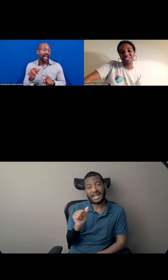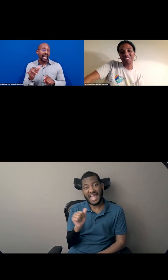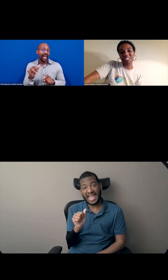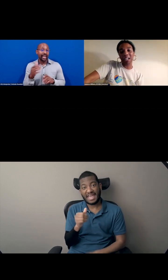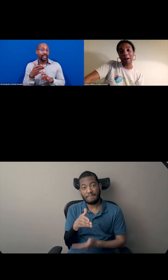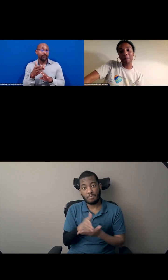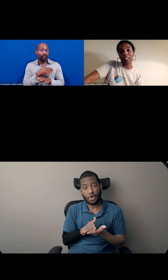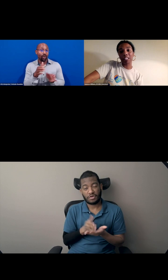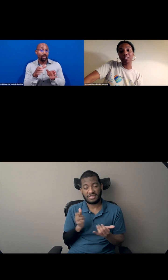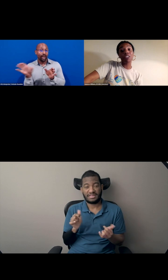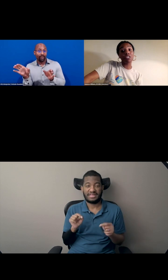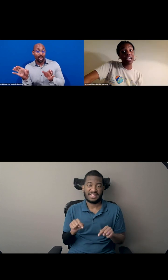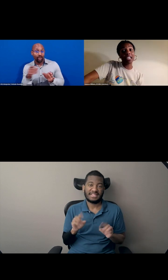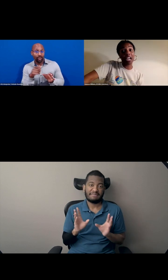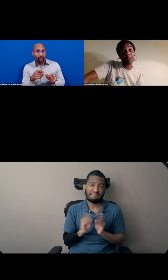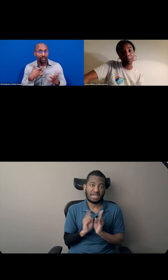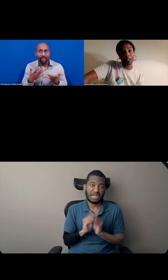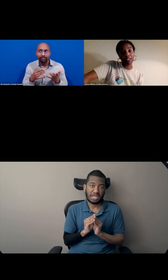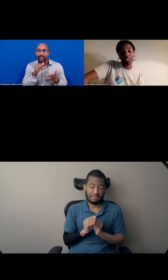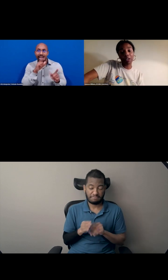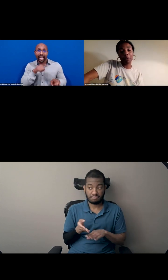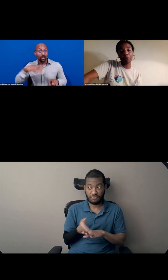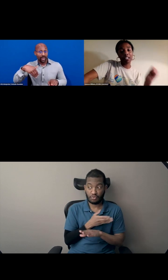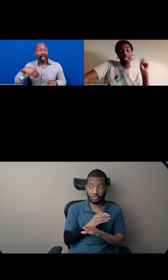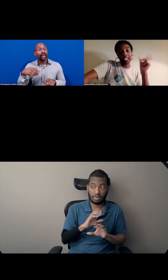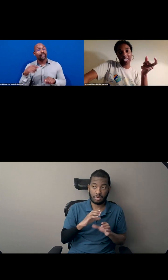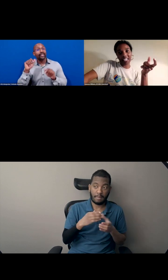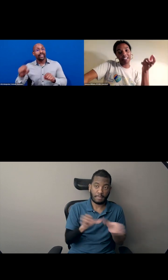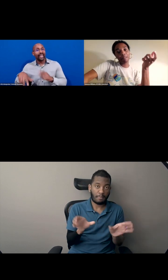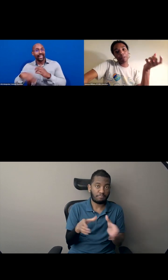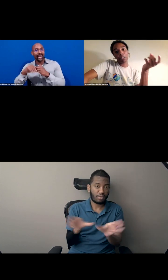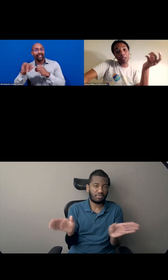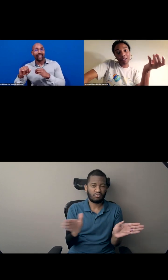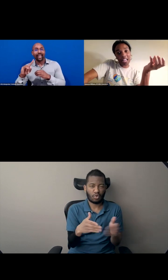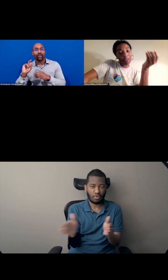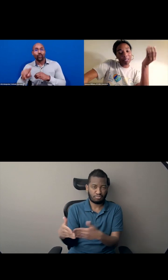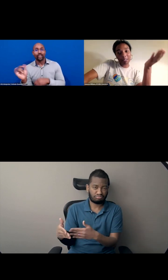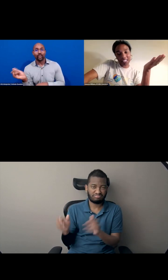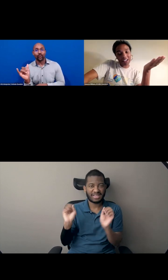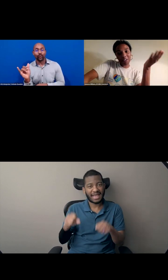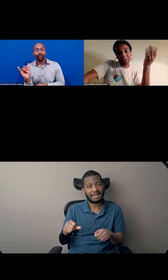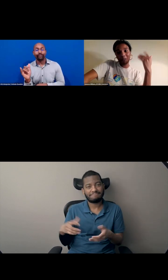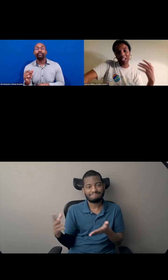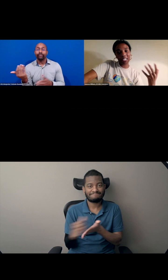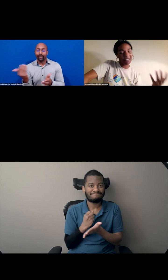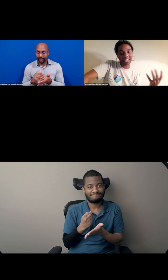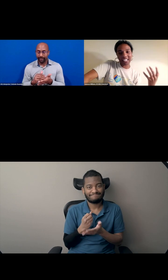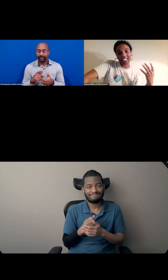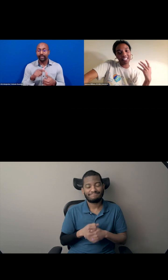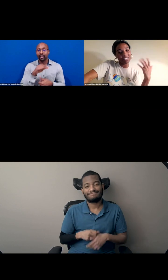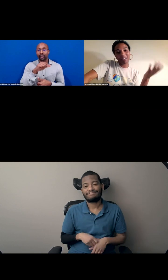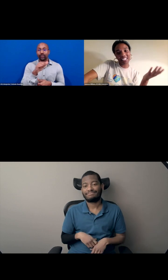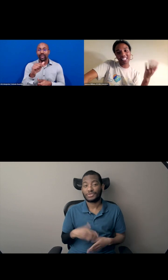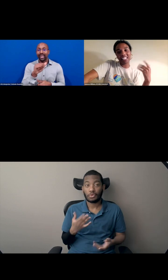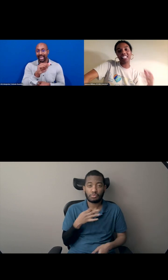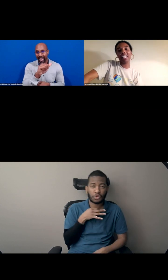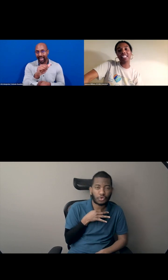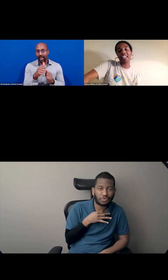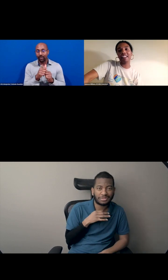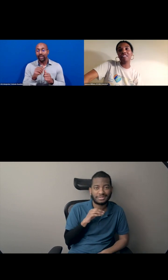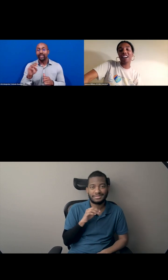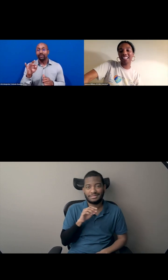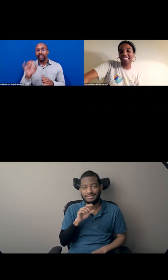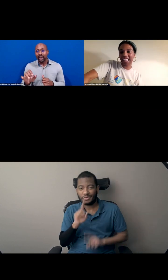breakout rooms, um, you can do that now as well. So again, Q and A with Michelle, with curiosities, questions,